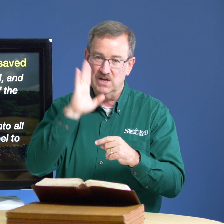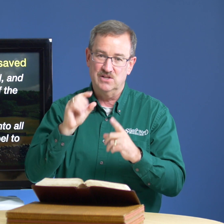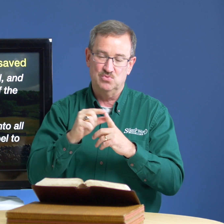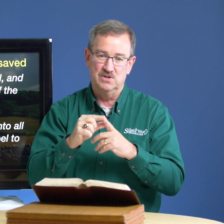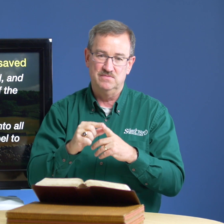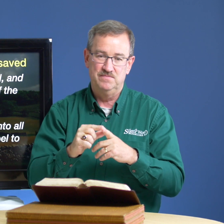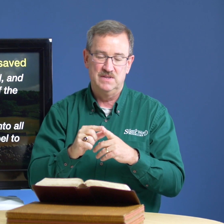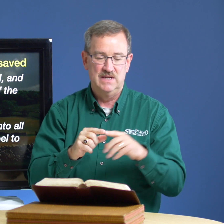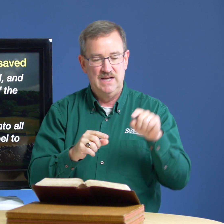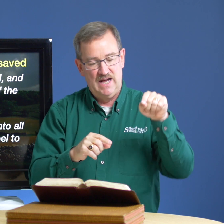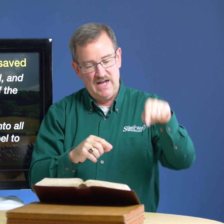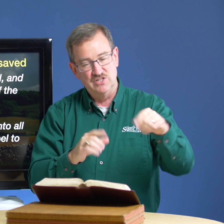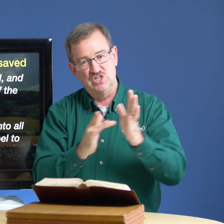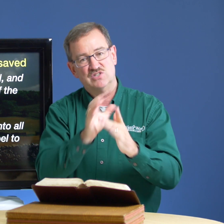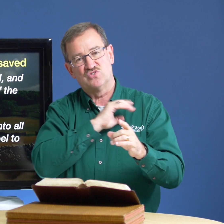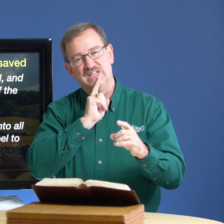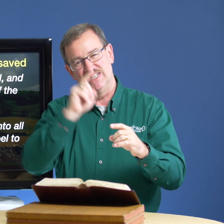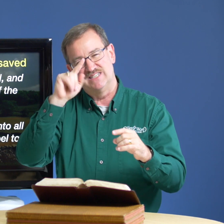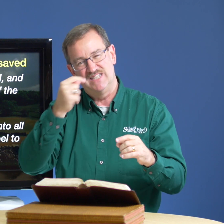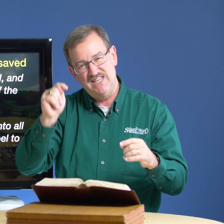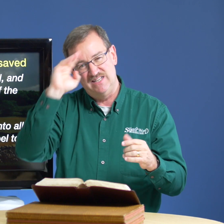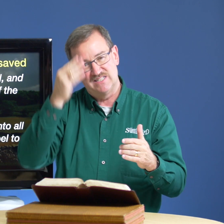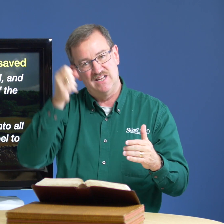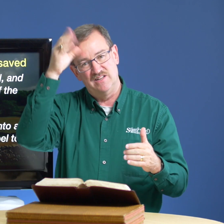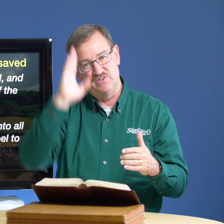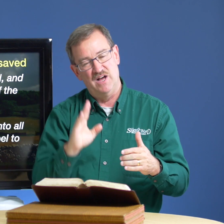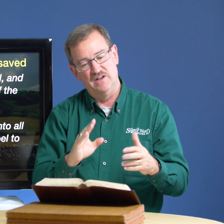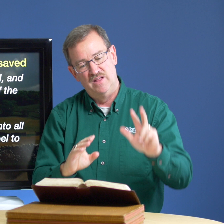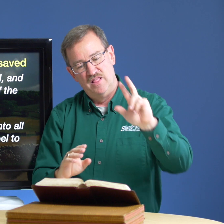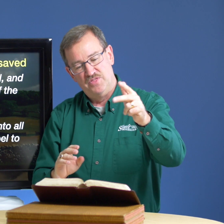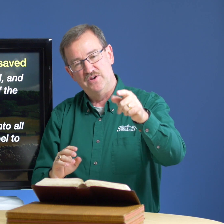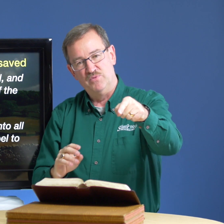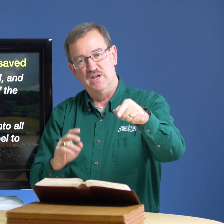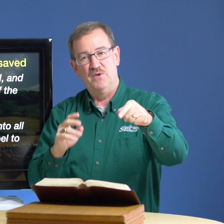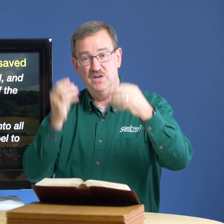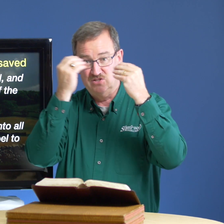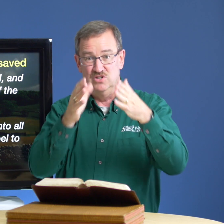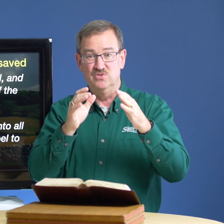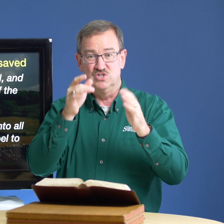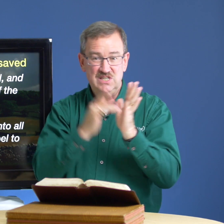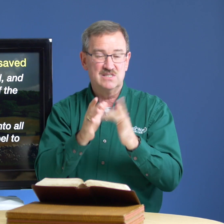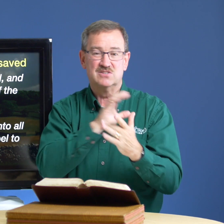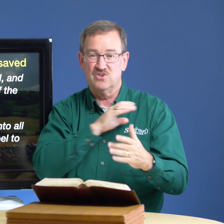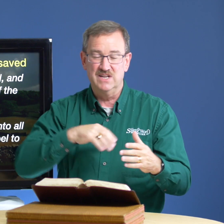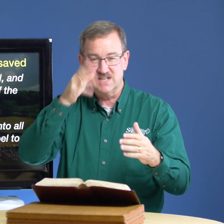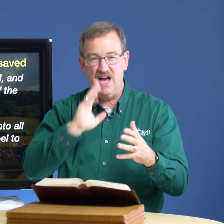god's word uh jesus christ is the son of god third i want i want to let you know jesus christ god